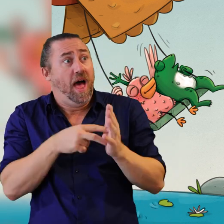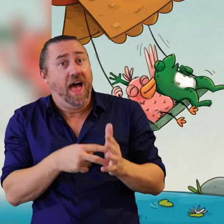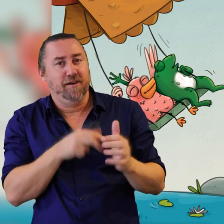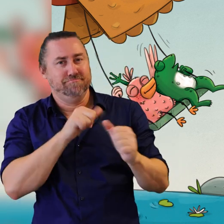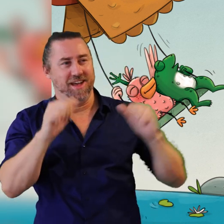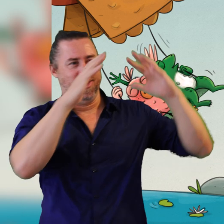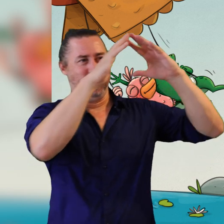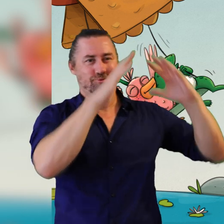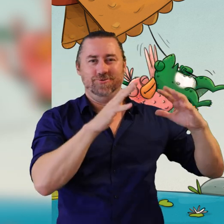do. Play What